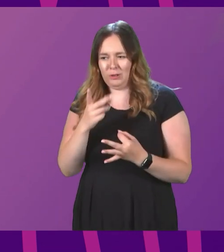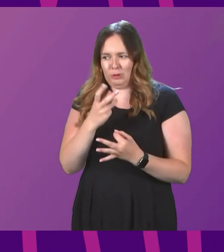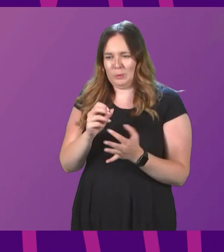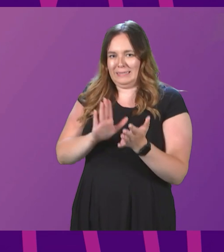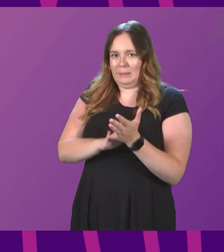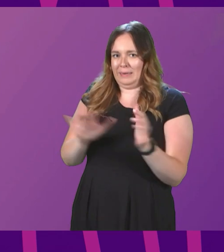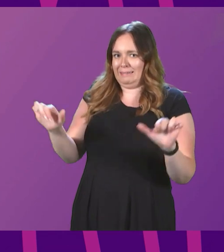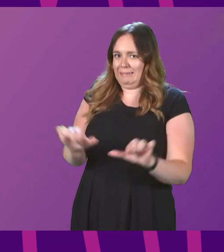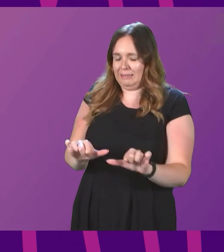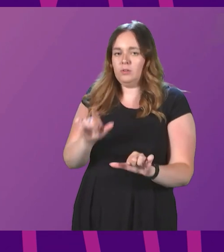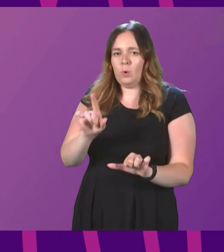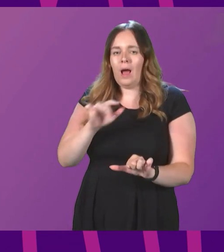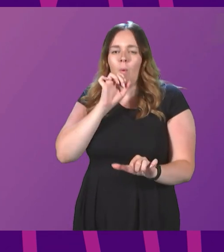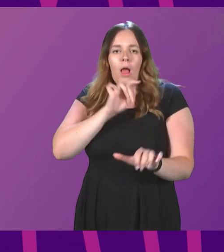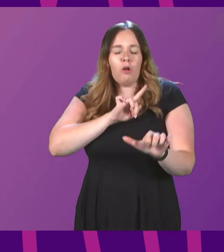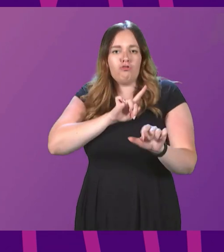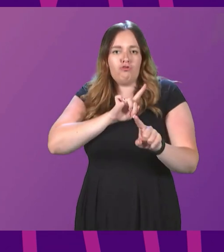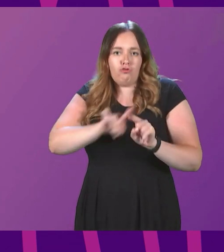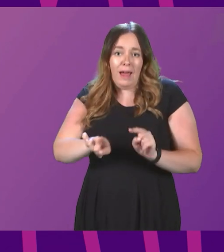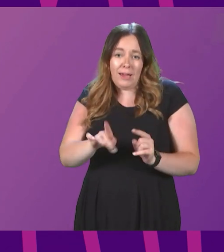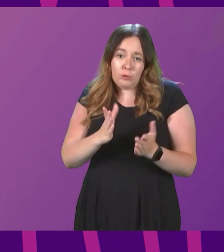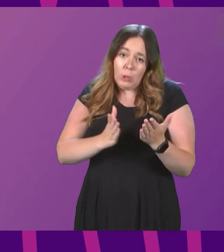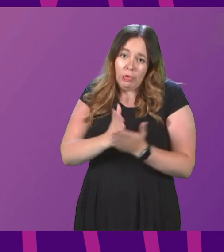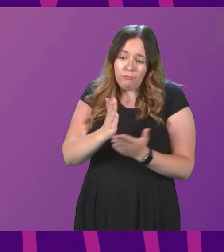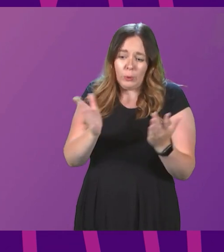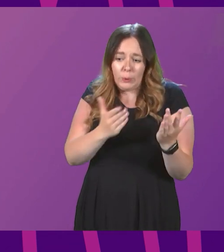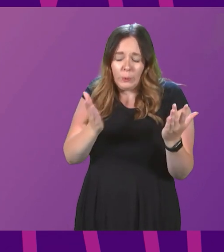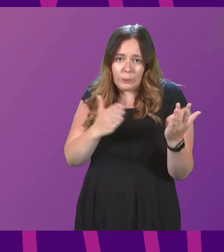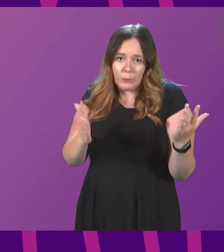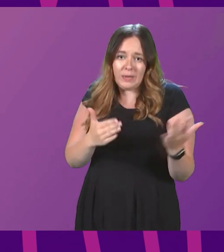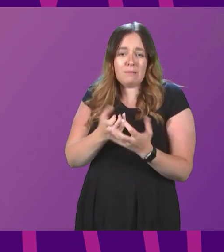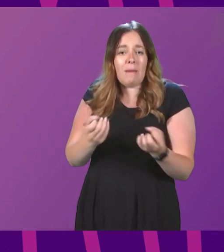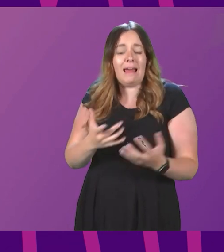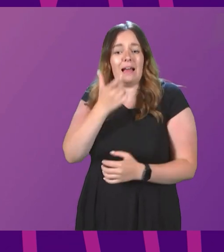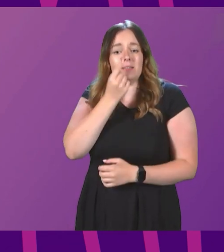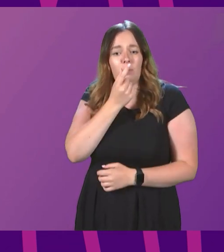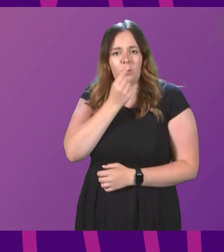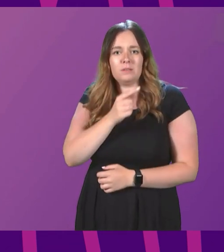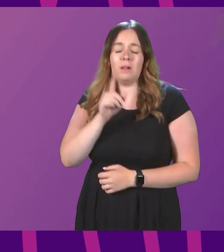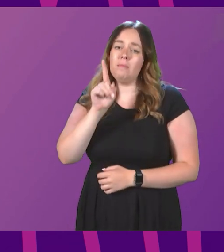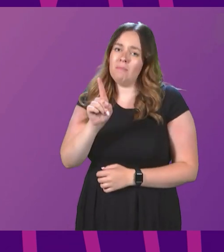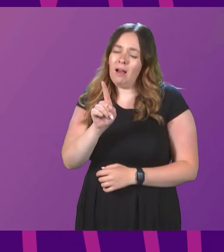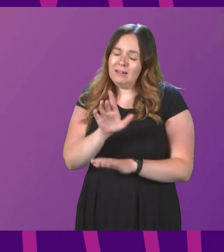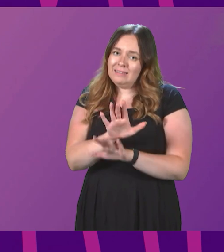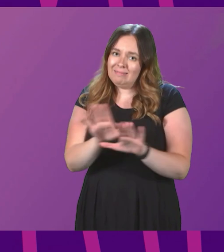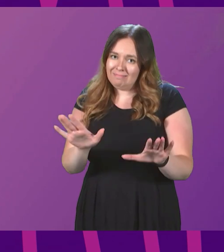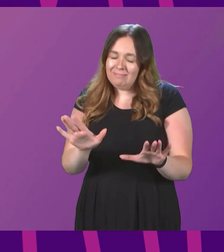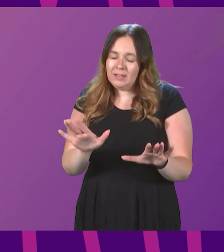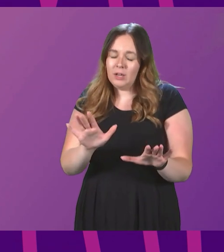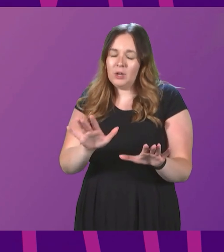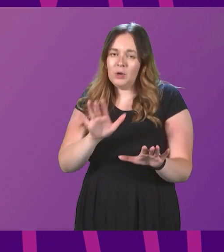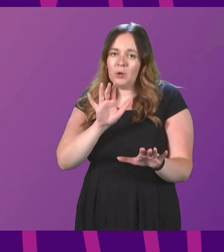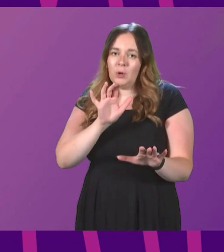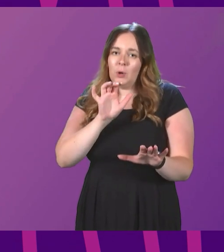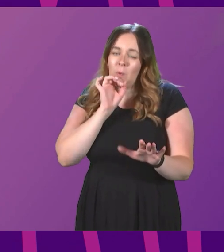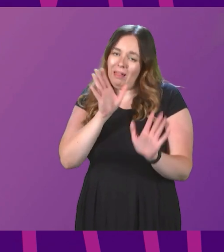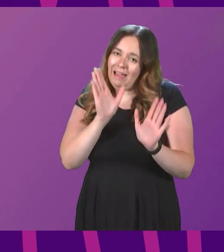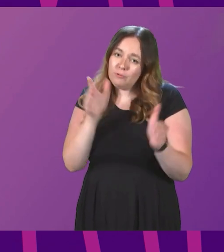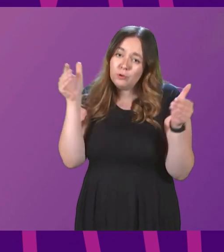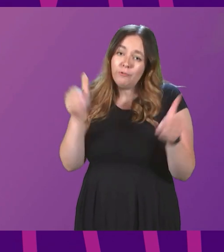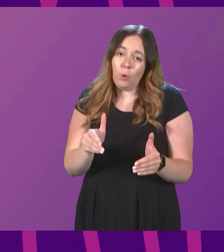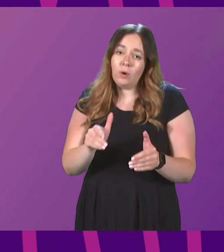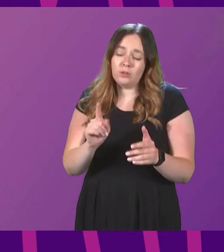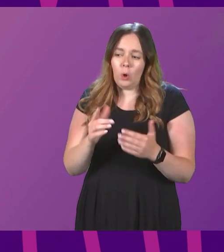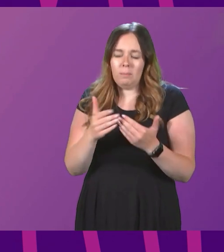certainly do my best to get through as many questions as possible. But members, we are going to have to focus on